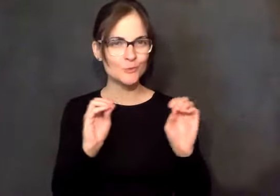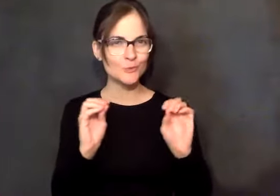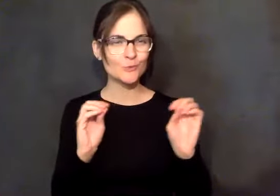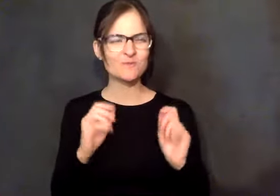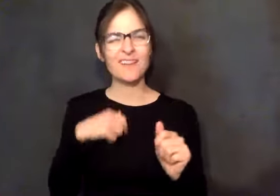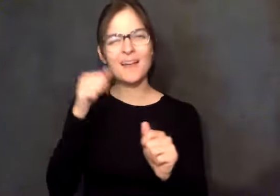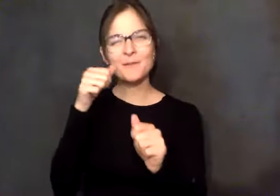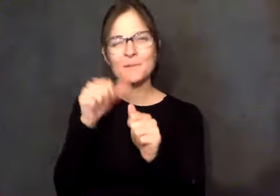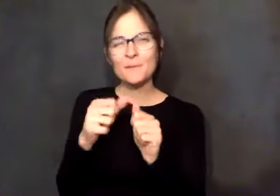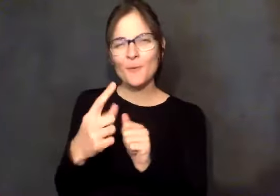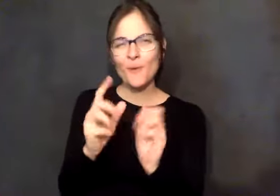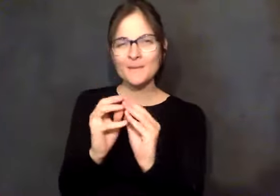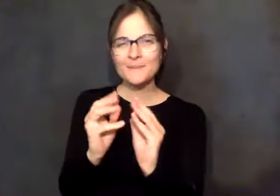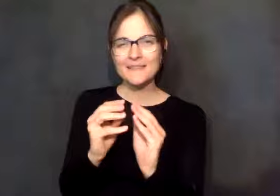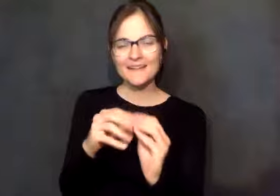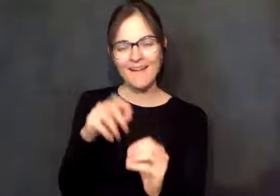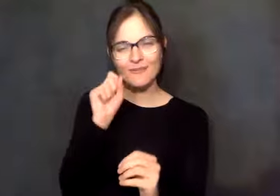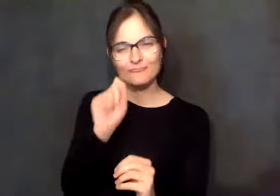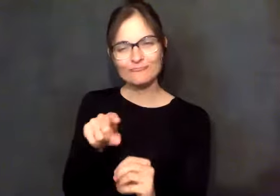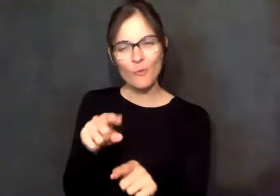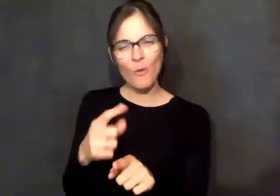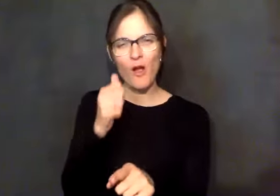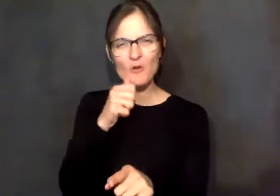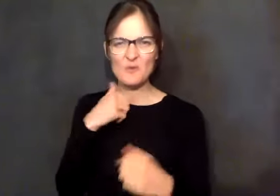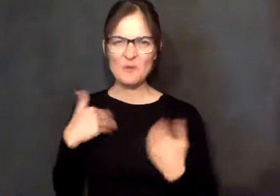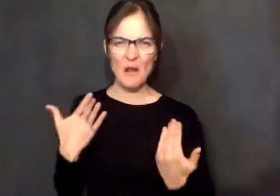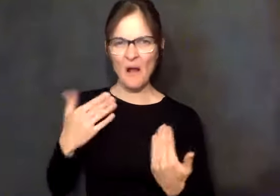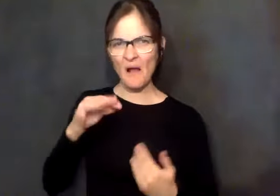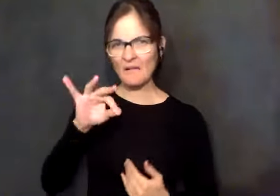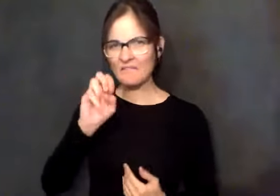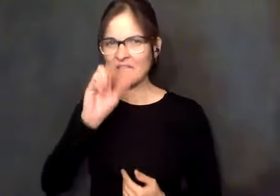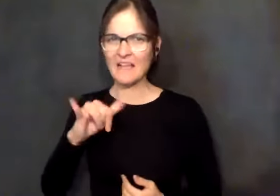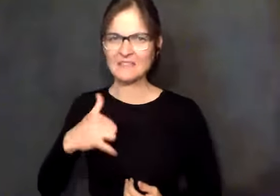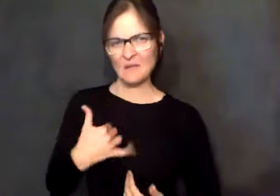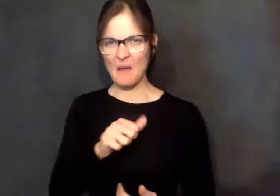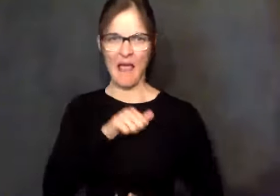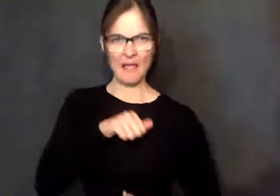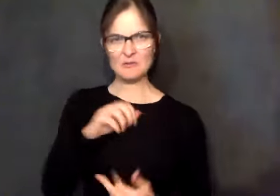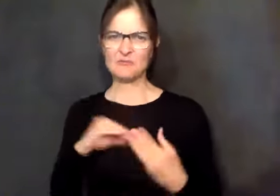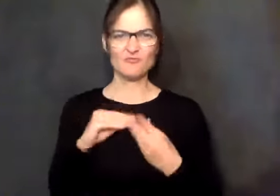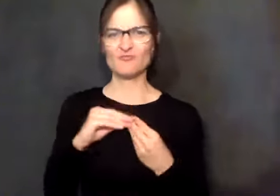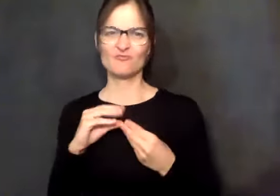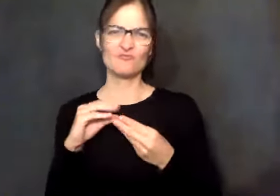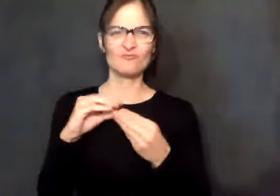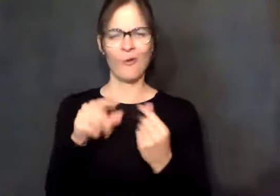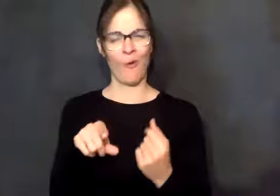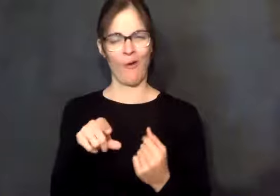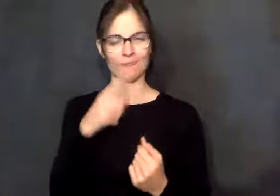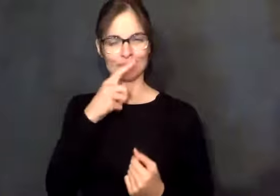she's honoring, and she is incredibly funny. And I said, I would just love to have her as a daughter. And then I